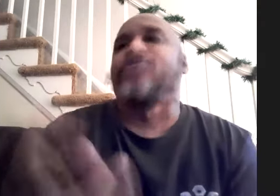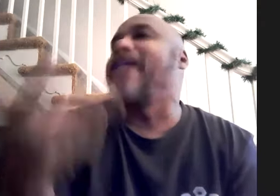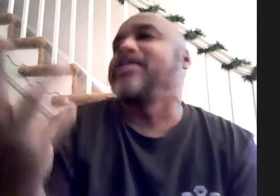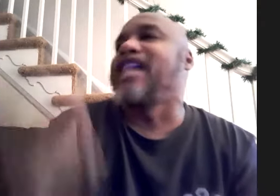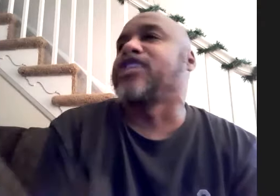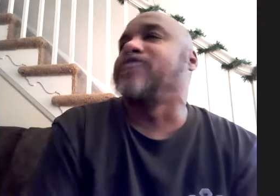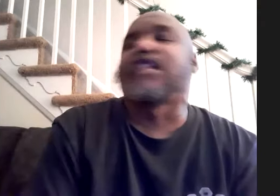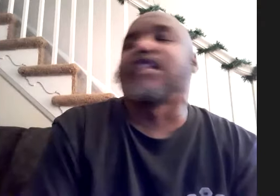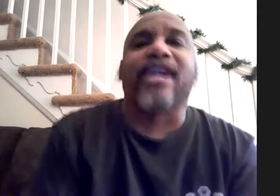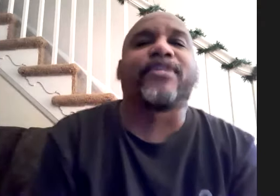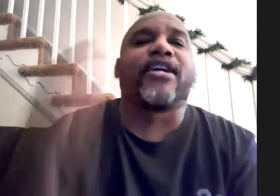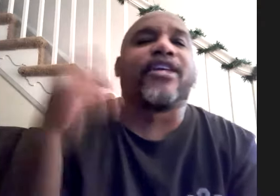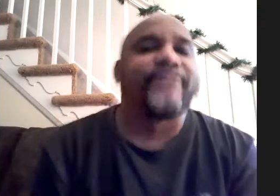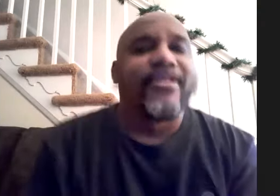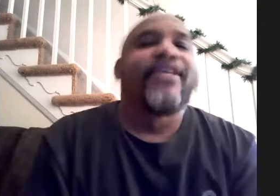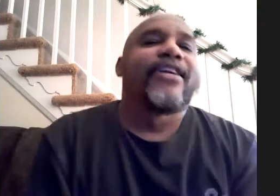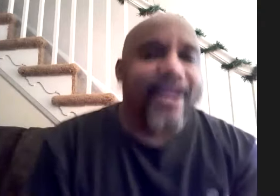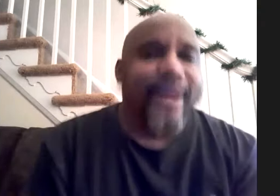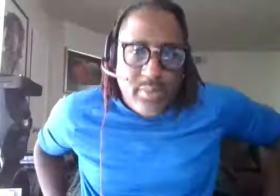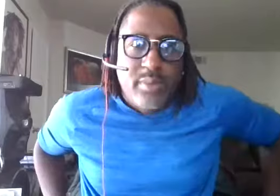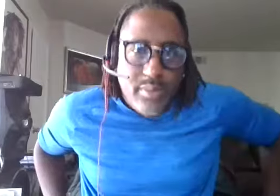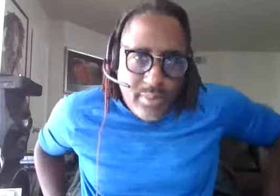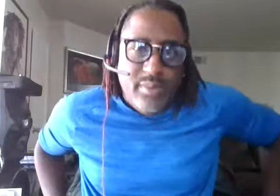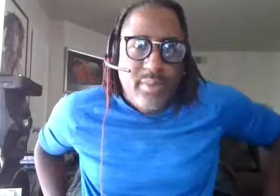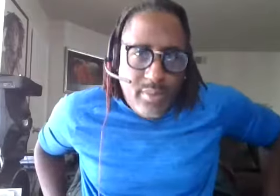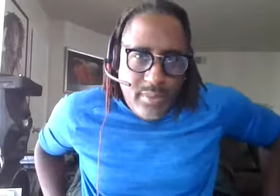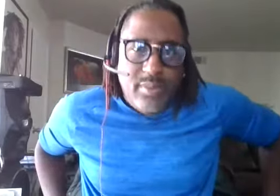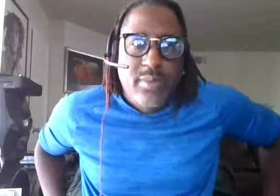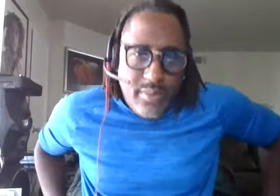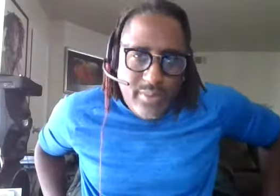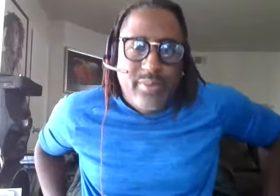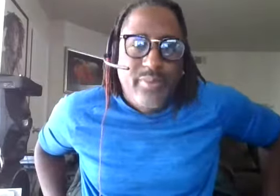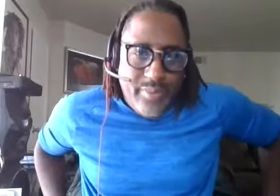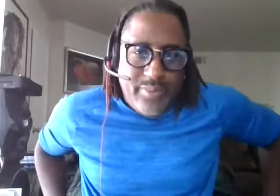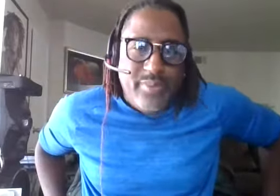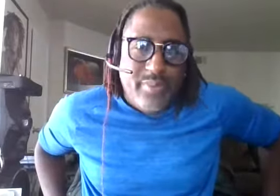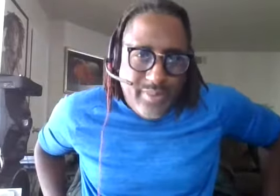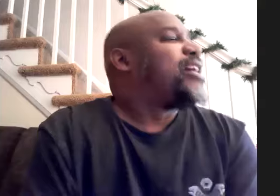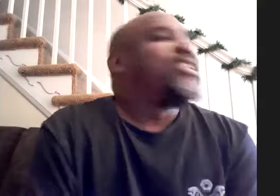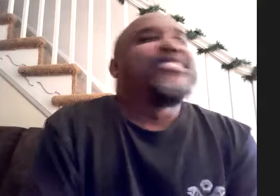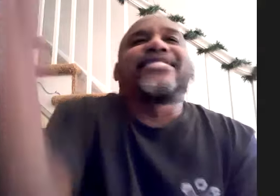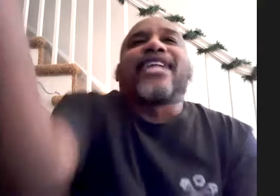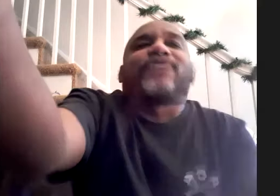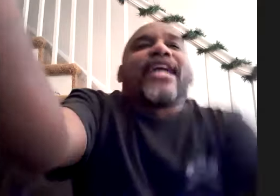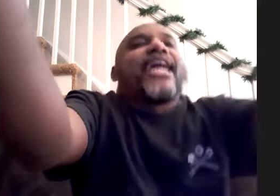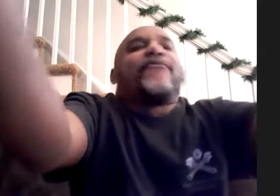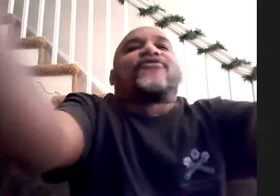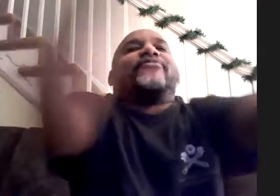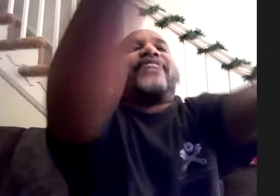way dr dre was like compton compton compton i was like that's where that came from like